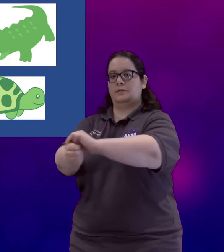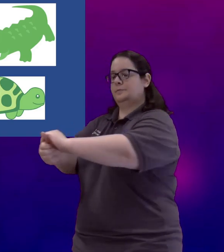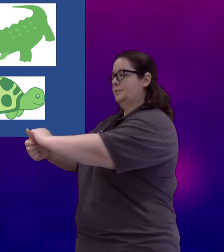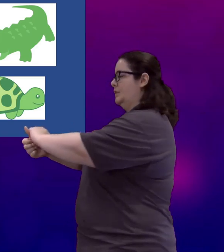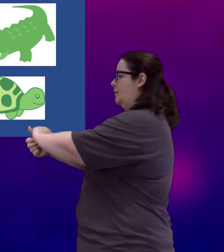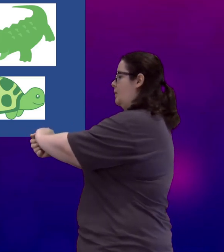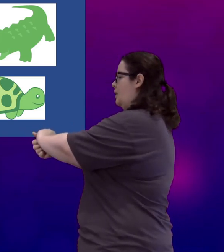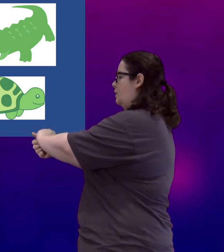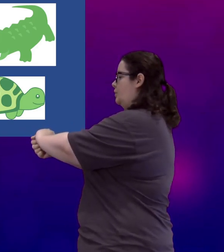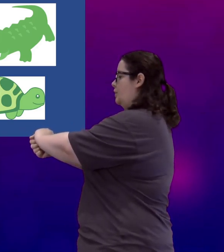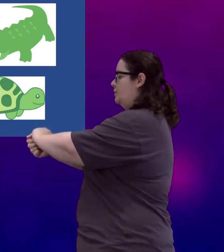turtle. turtle.